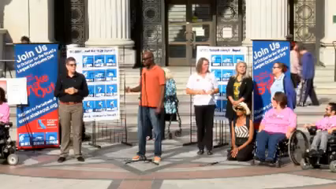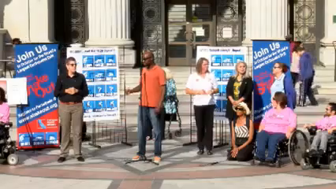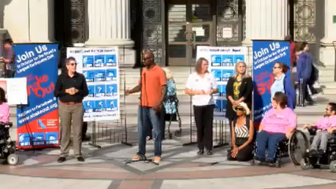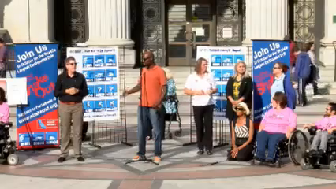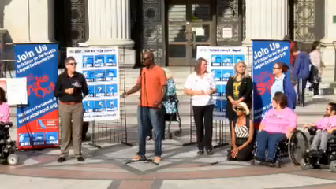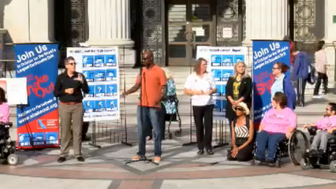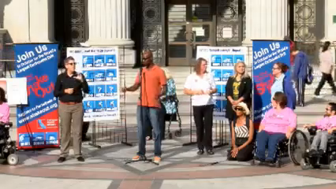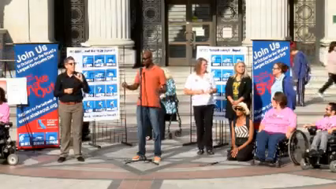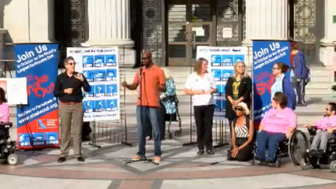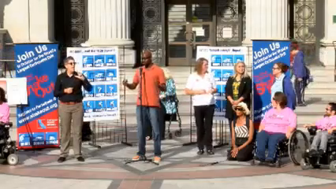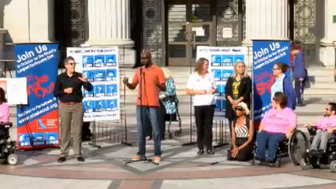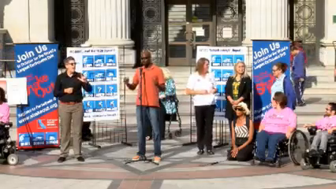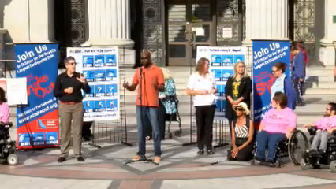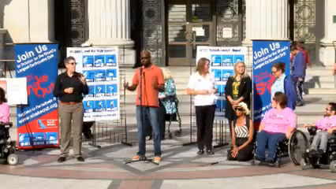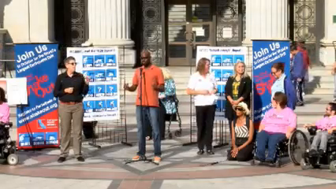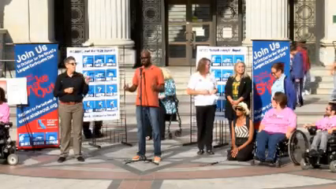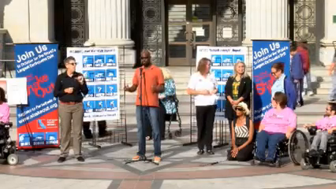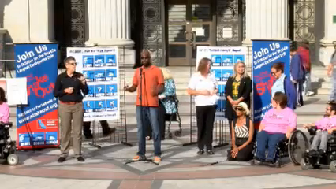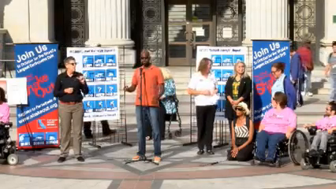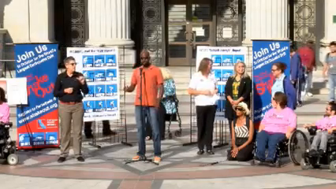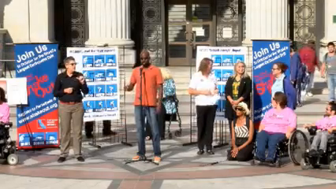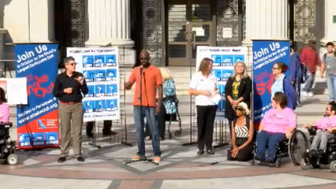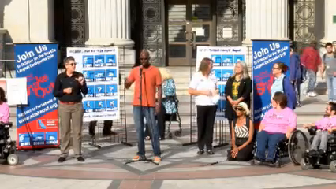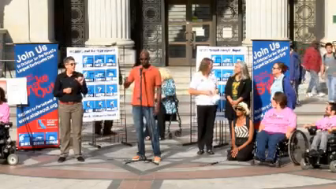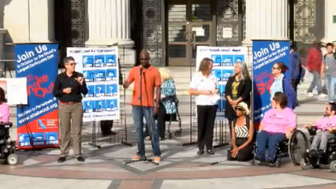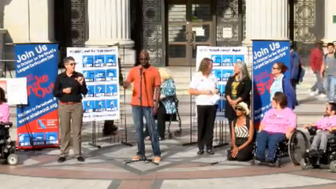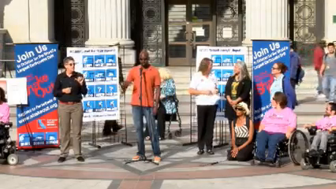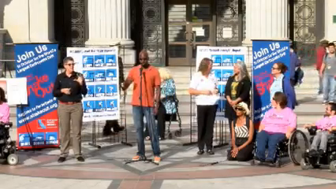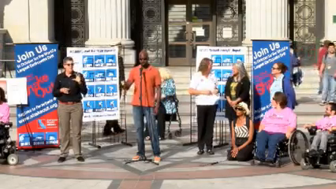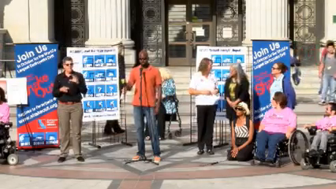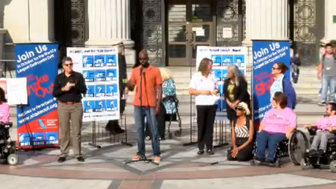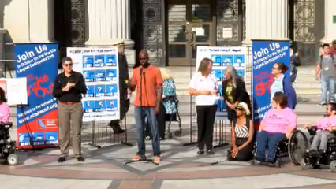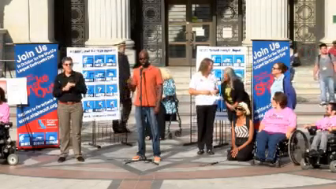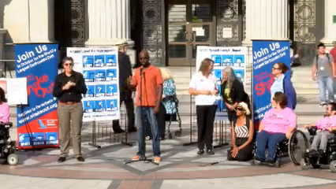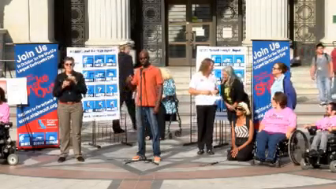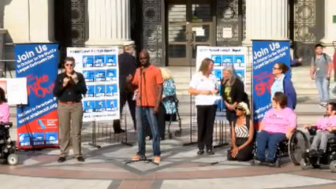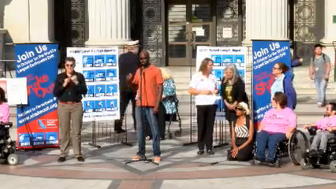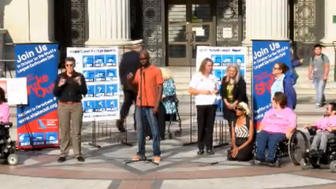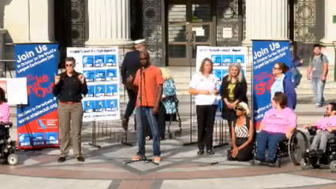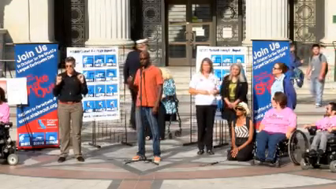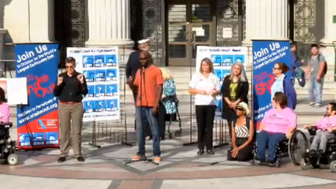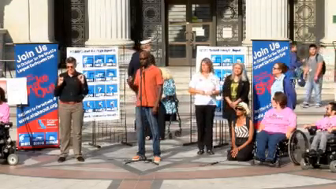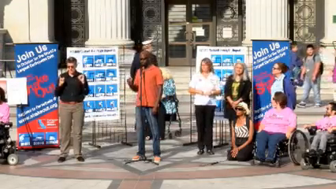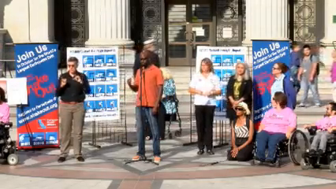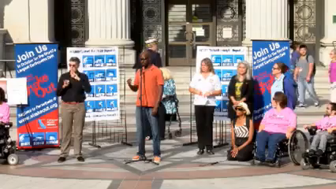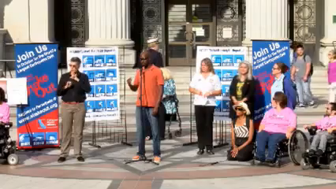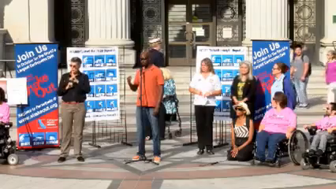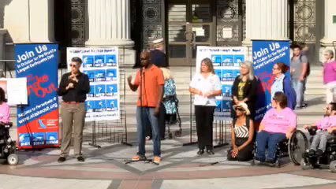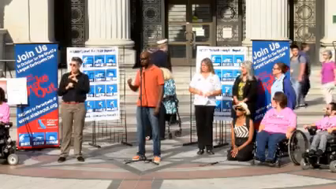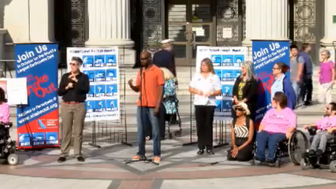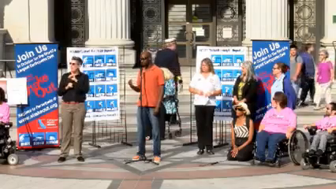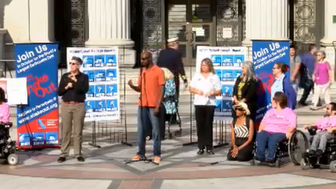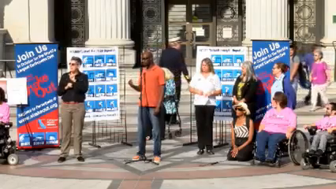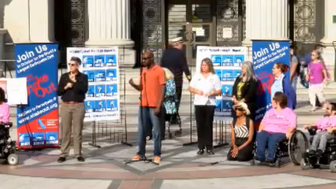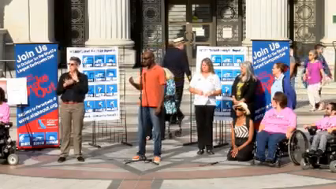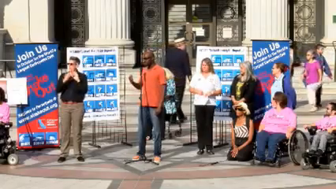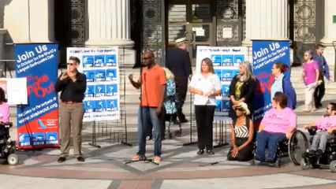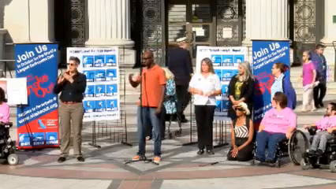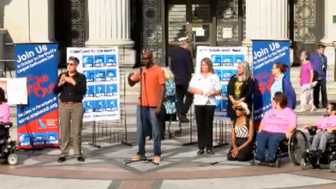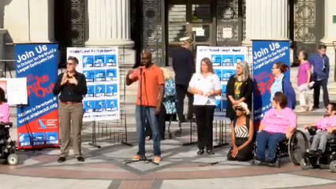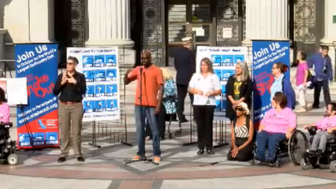CIL is also very much into independence and making sure that the disability community is represented